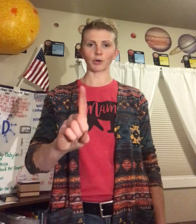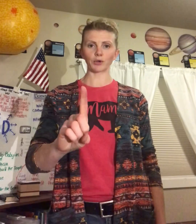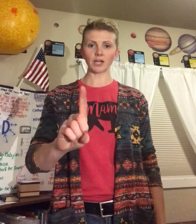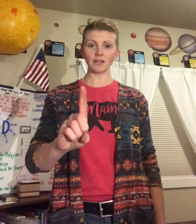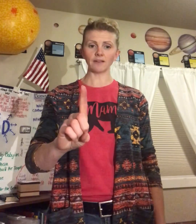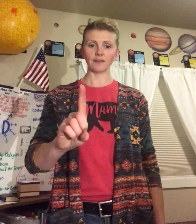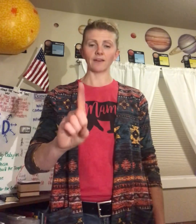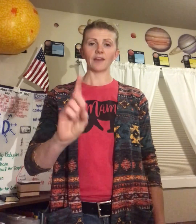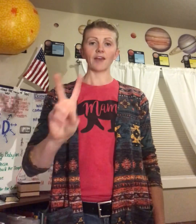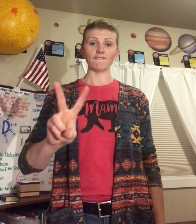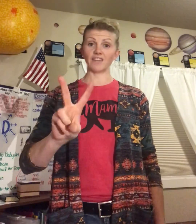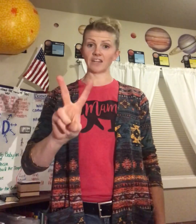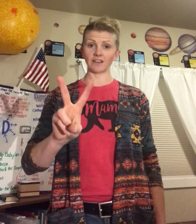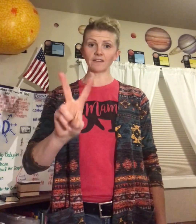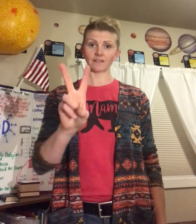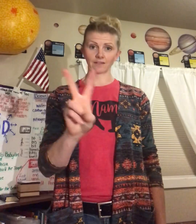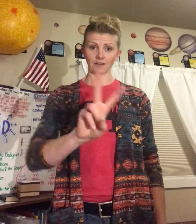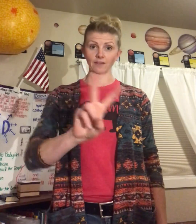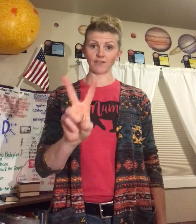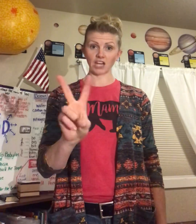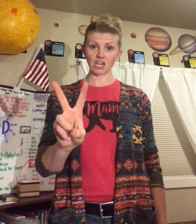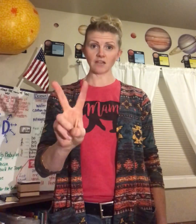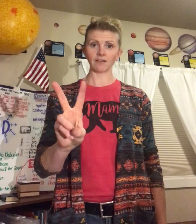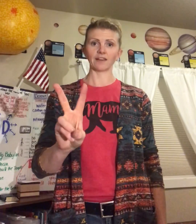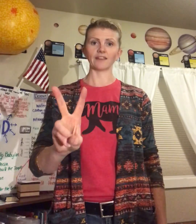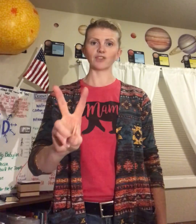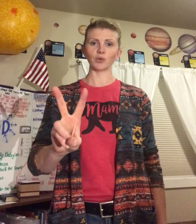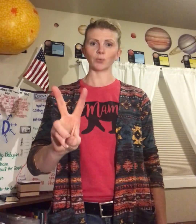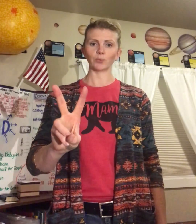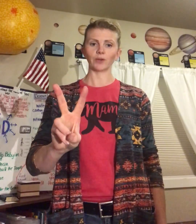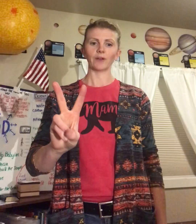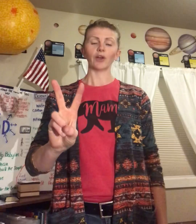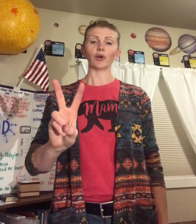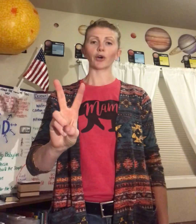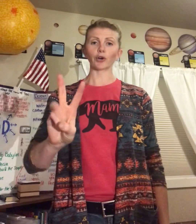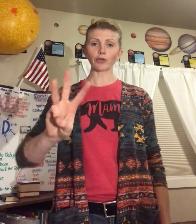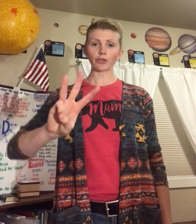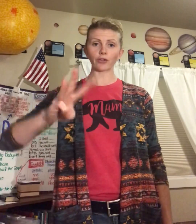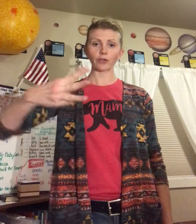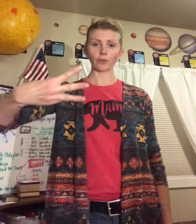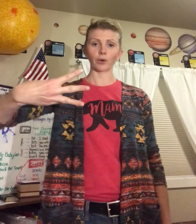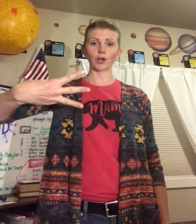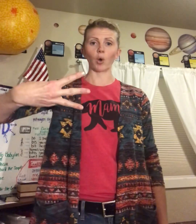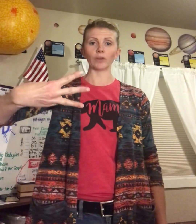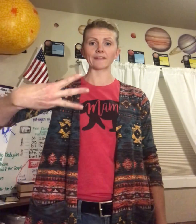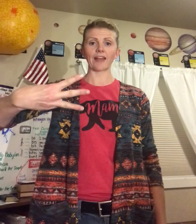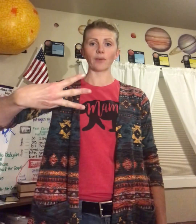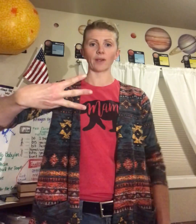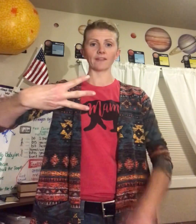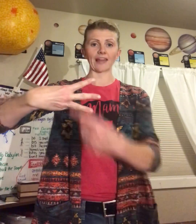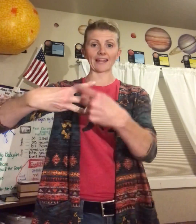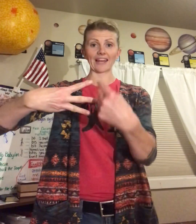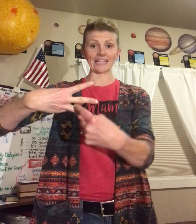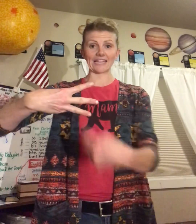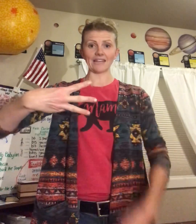Mercury, Venus is a V and it's two. Earth, we're going to hold it sideways like an E,